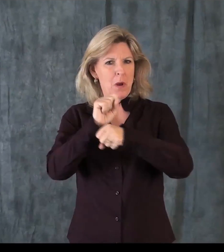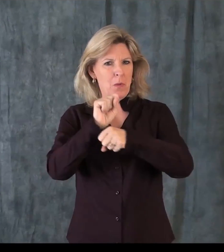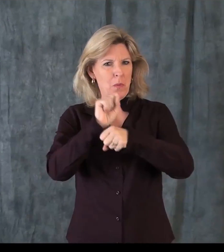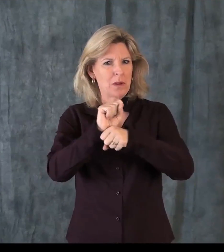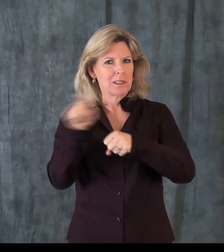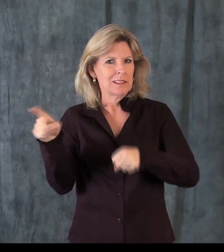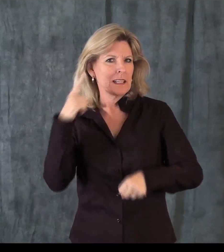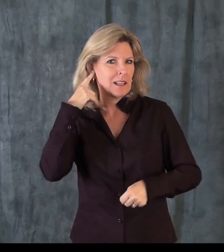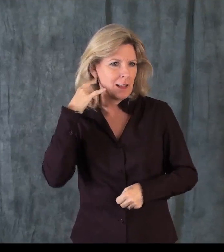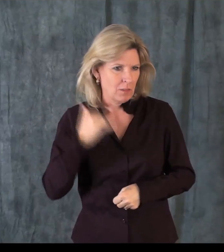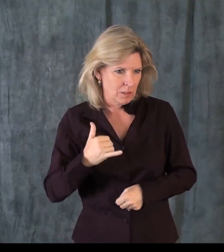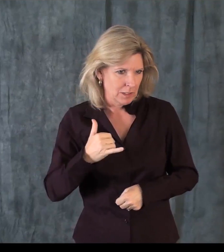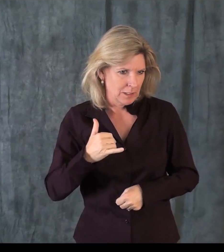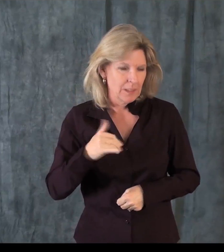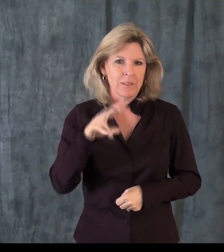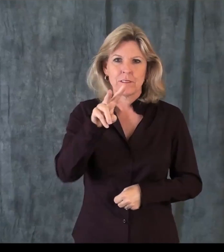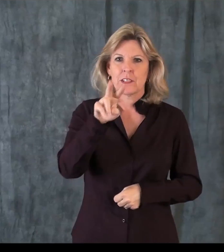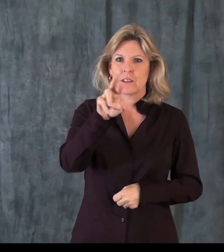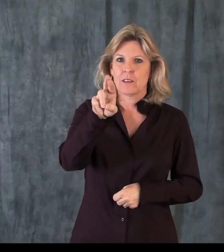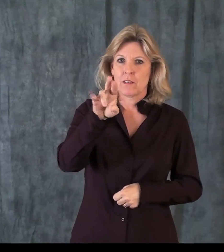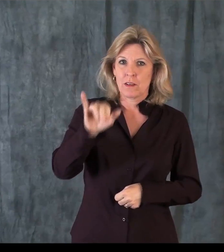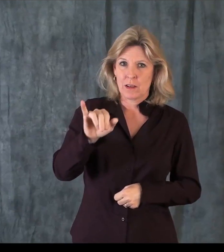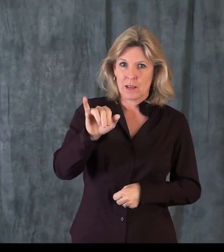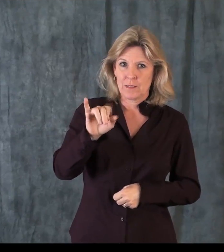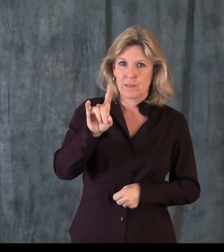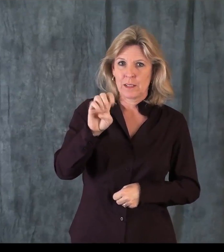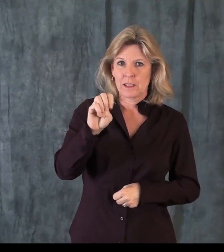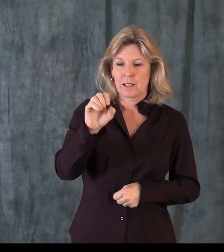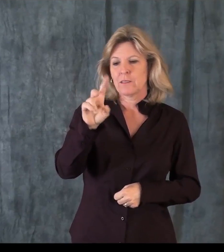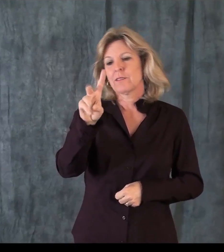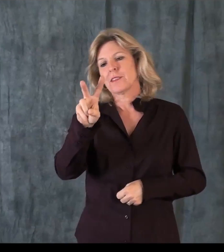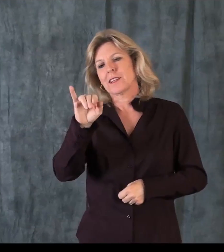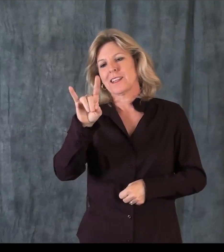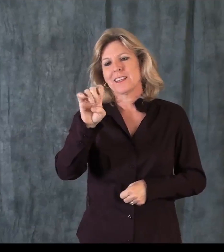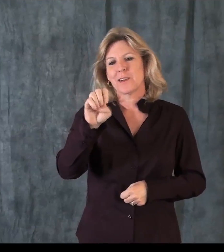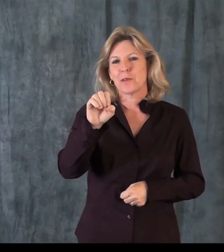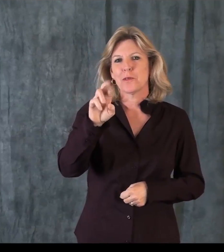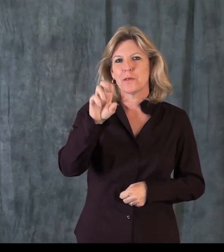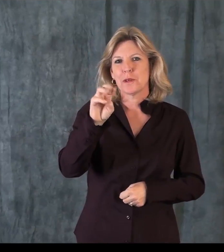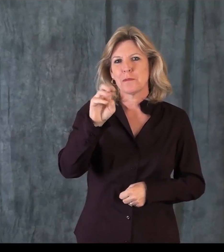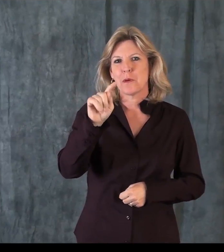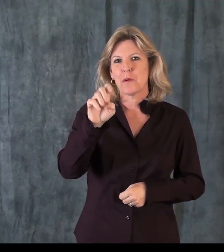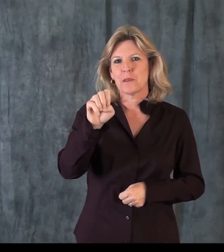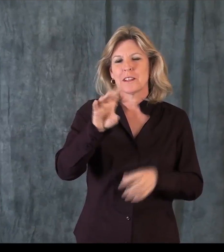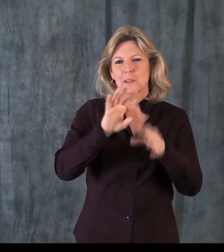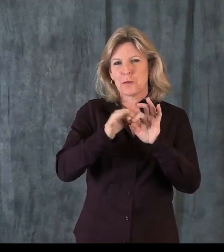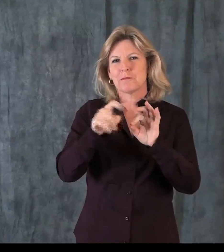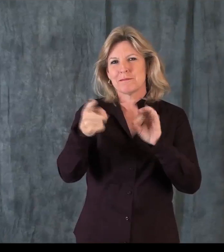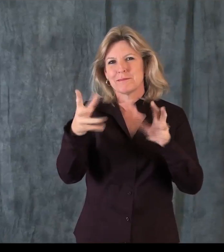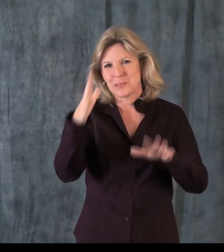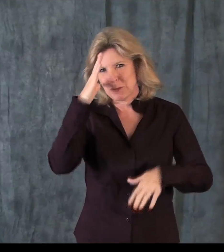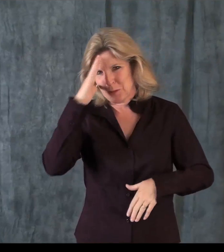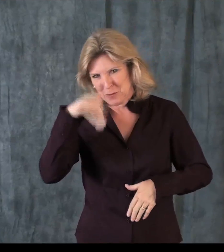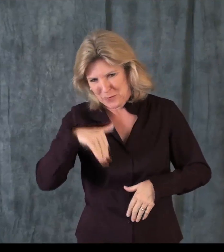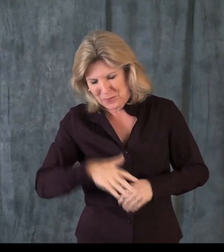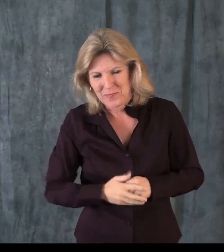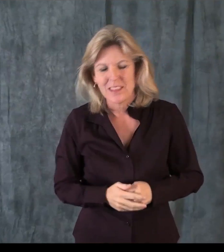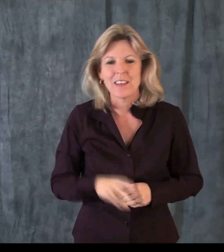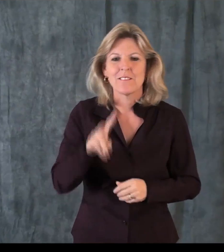So let me tell you a little bit about the work that happens in the state of California in terms of the use of video remote interpreting, or VRI. I'm sure you probably